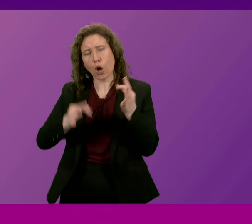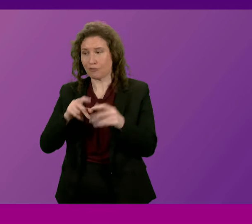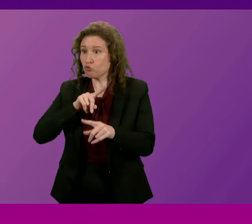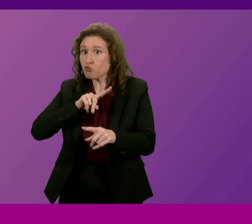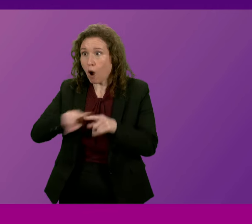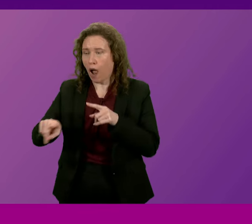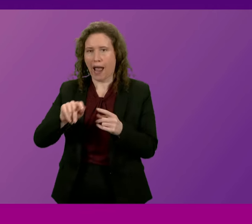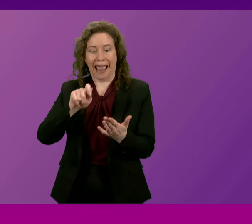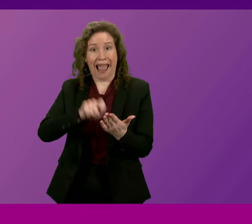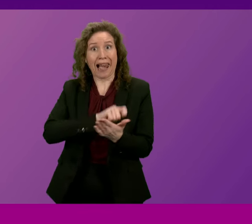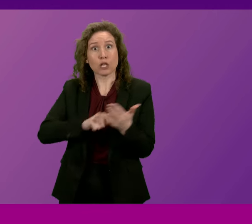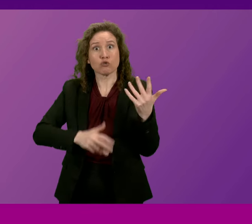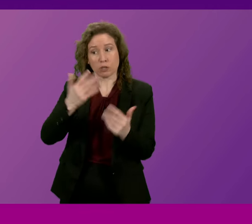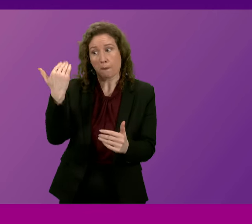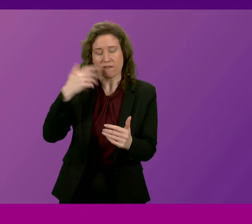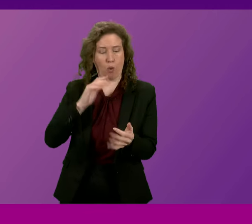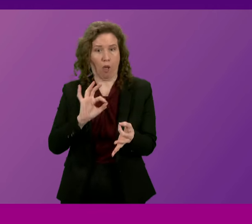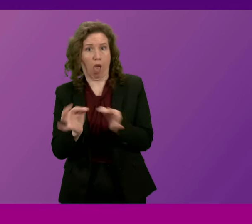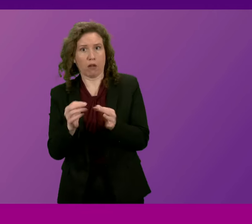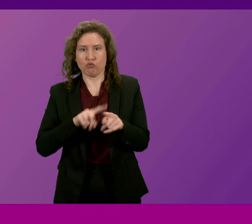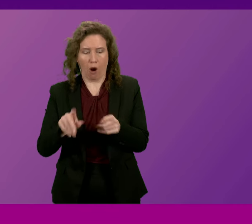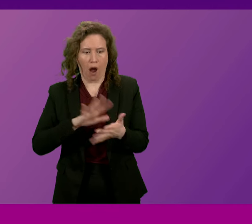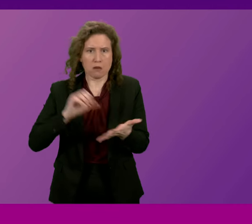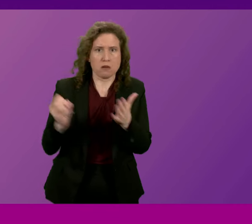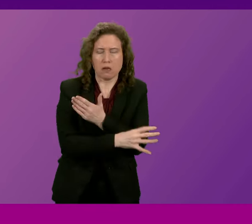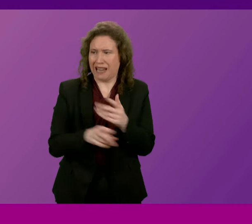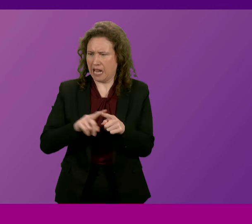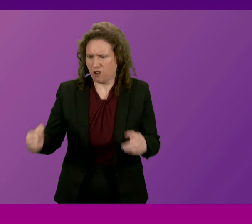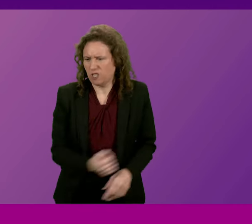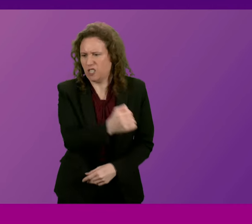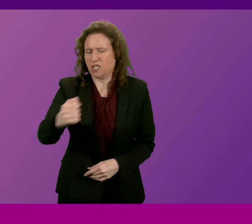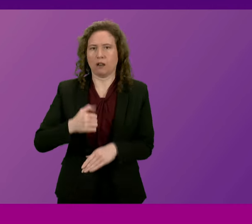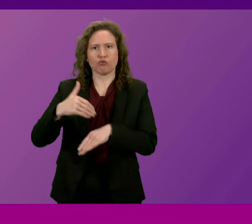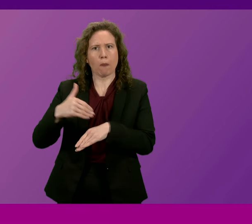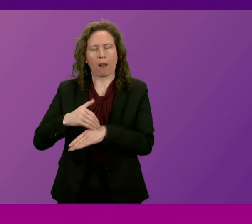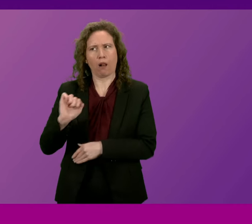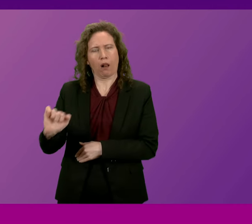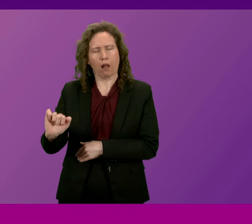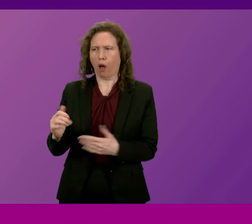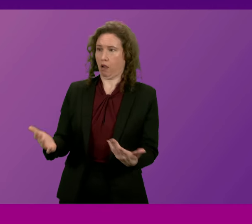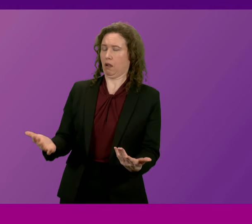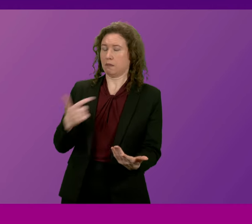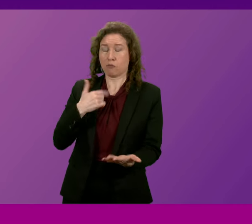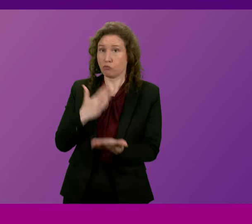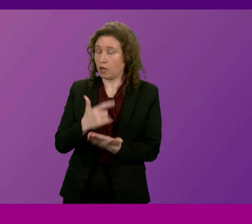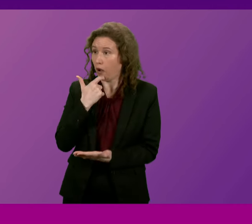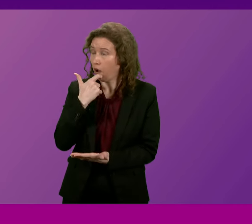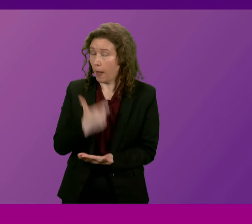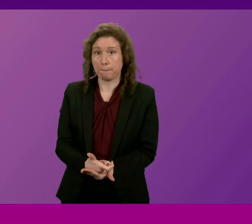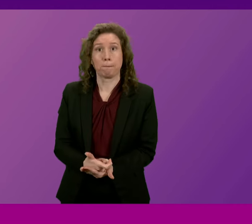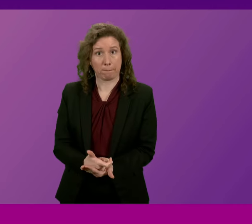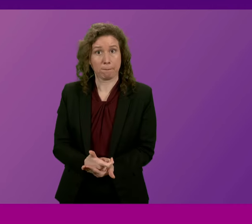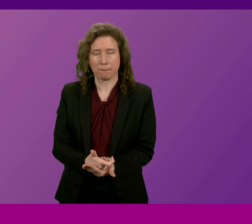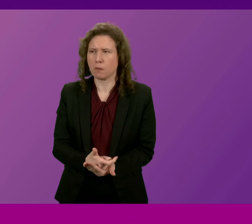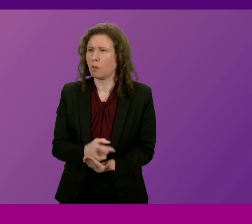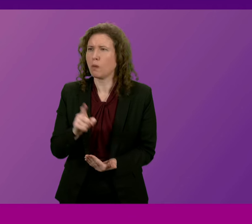overturn an election result both covertly and by inciting violence. Words fail me. What